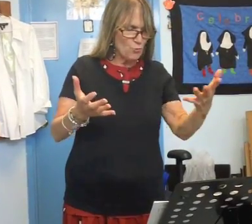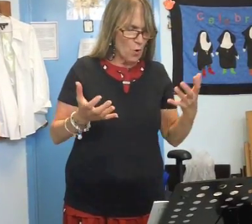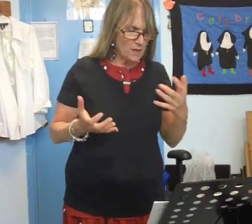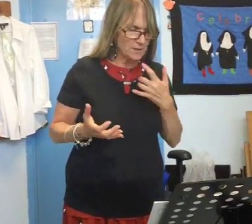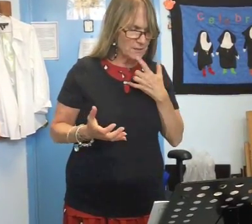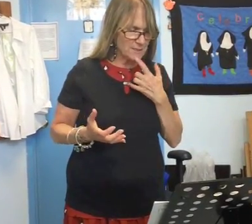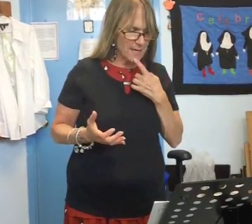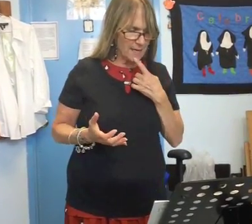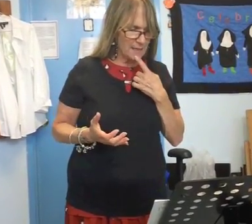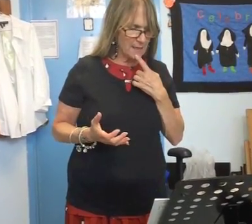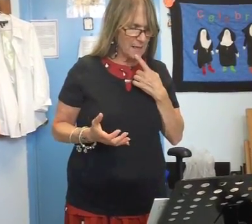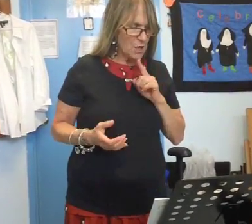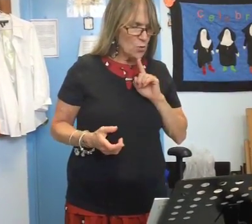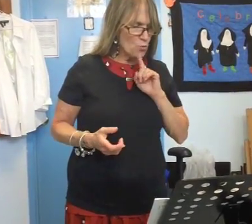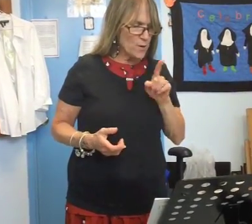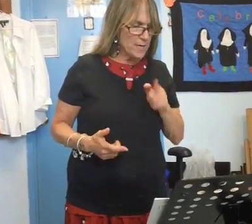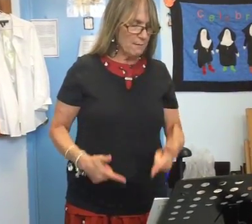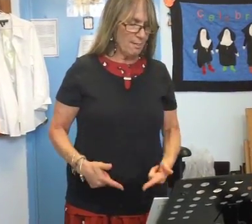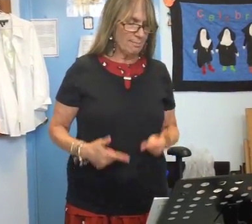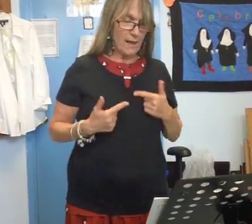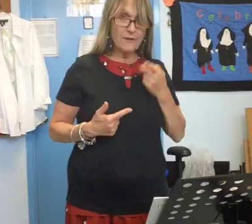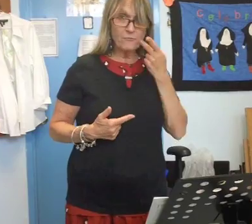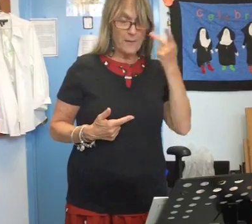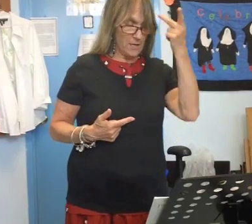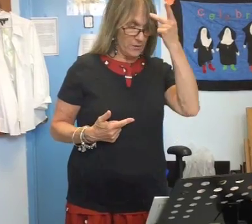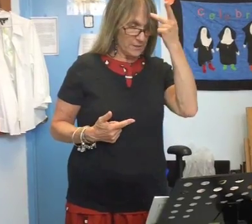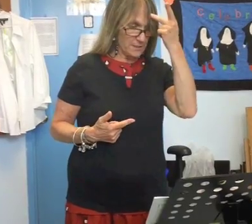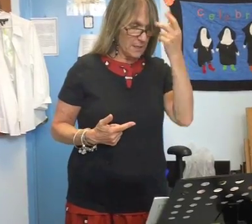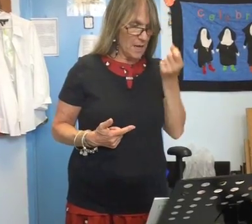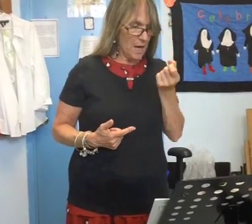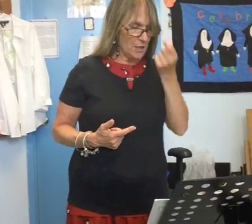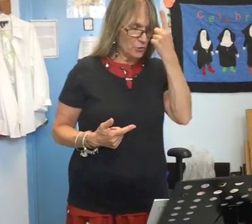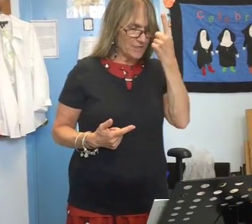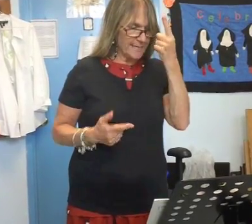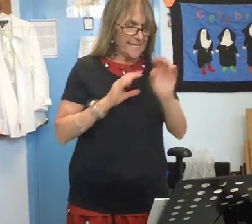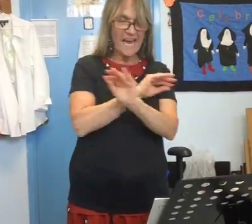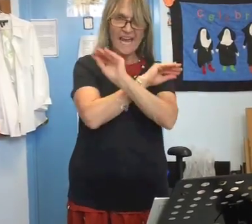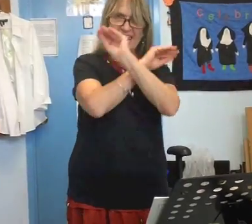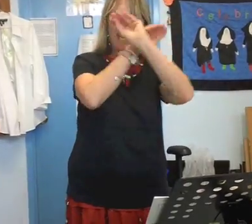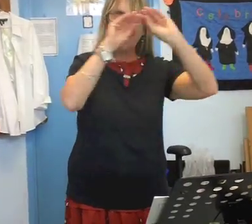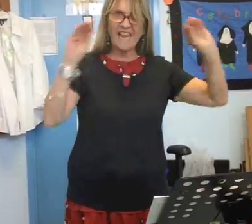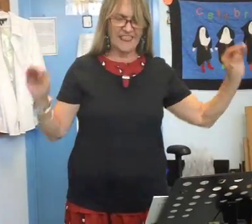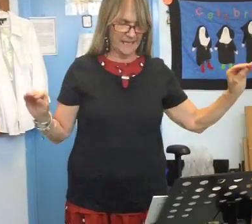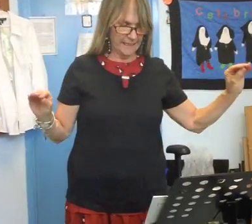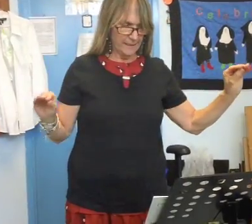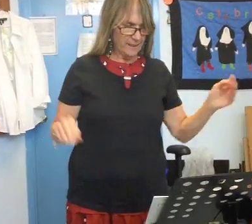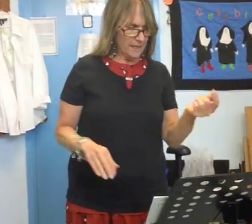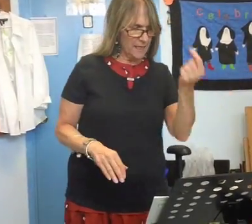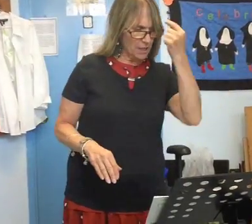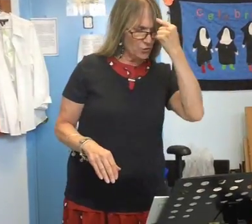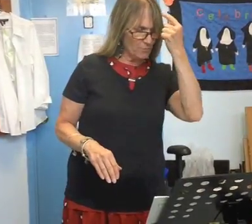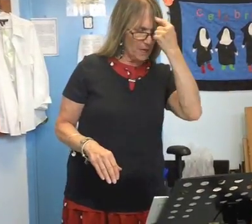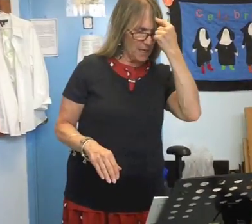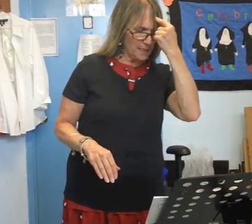want to say real life parents understand nothing in your mind